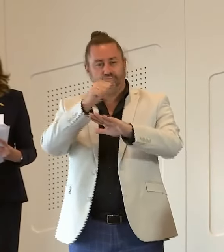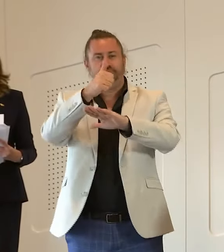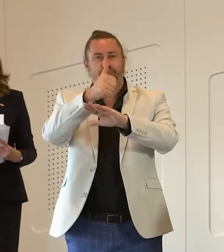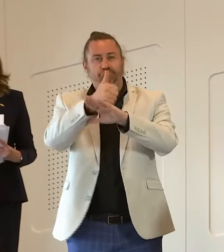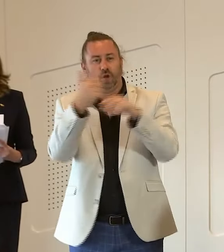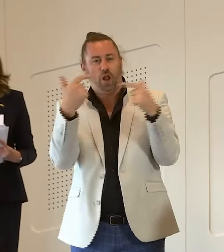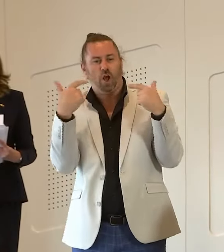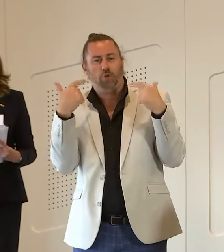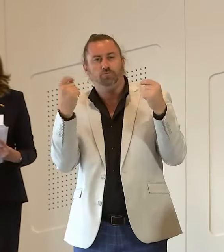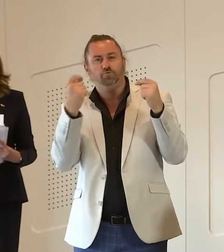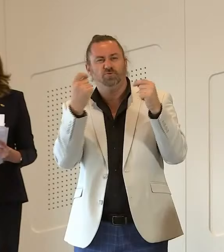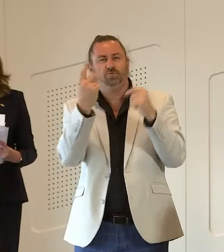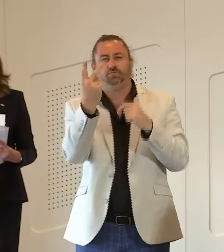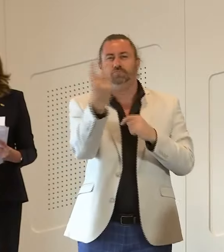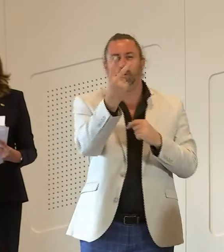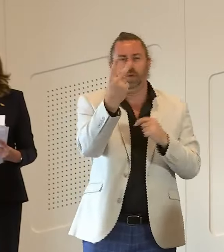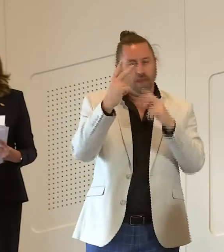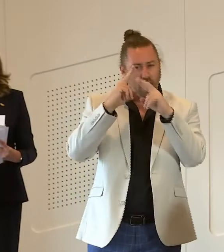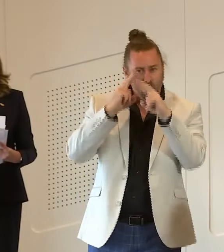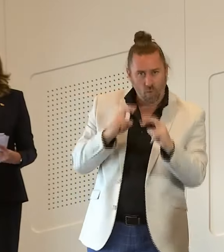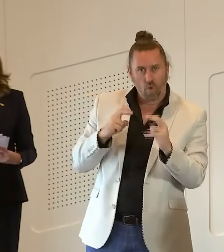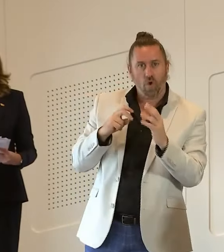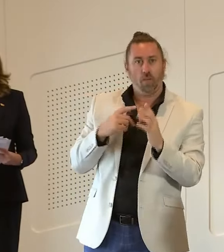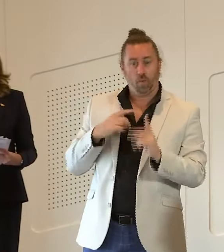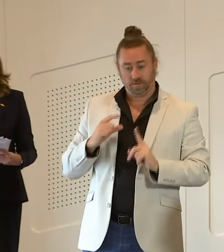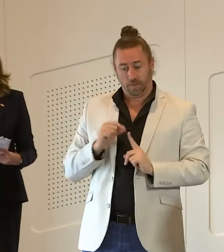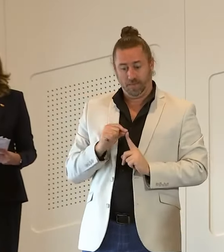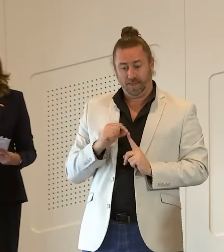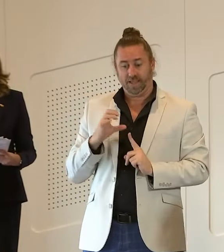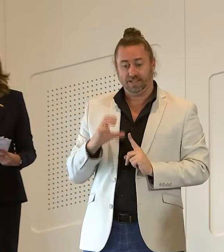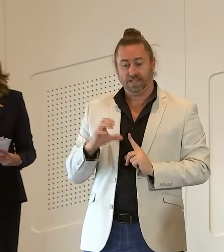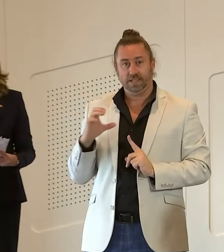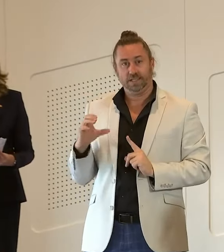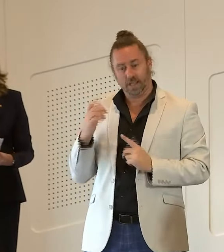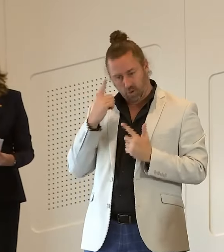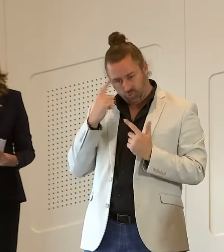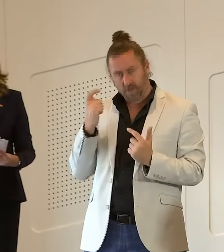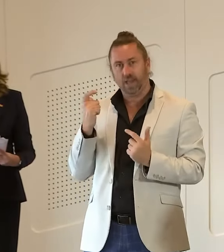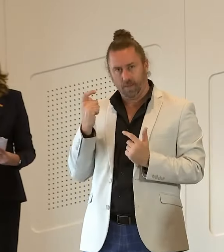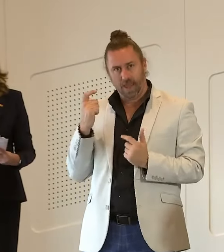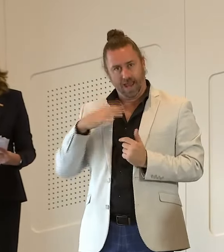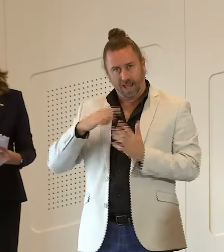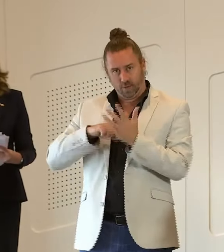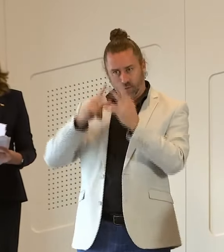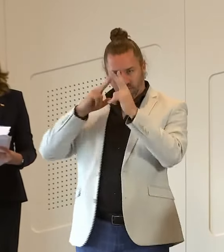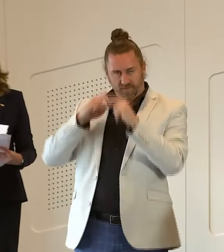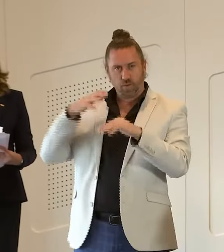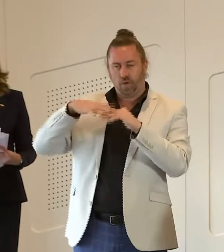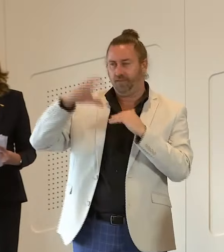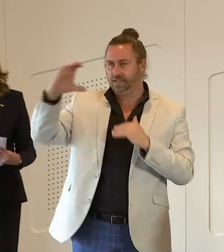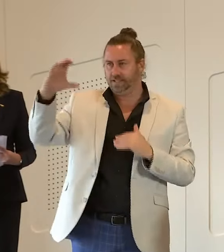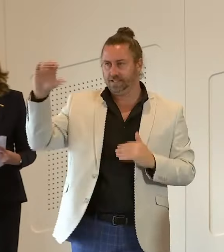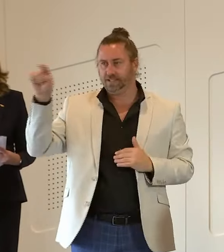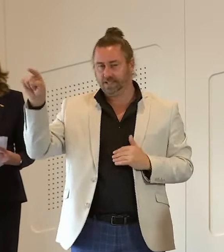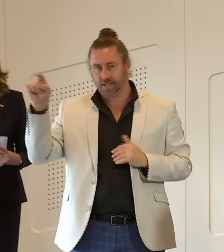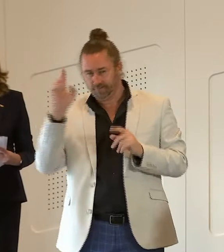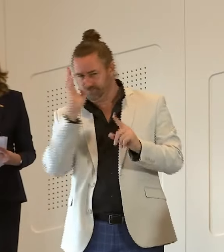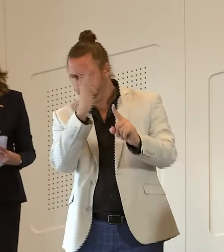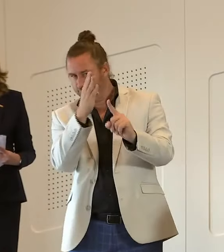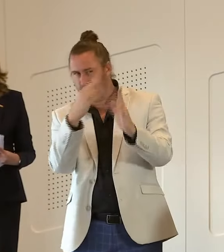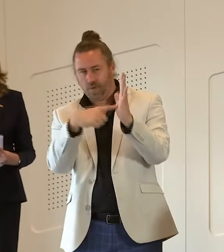to implement the p triple c's recommendations to be headed by tony fitzgerald ensuring that